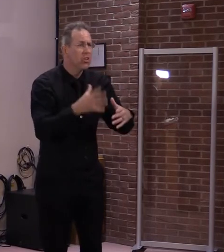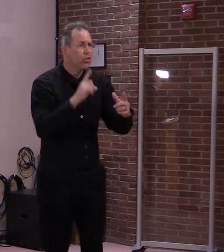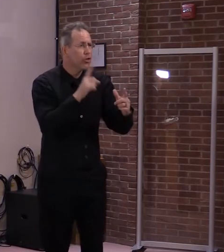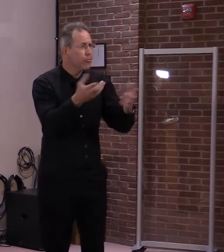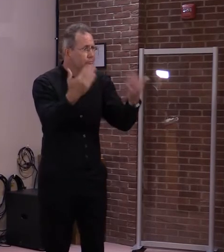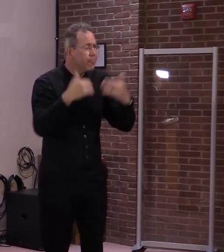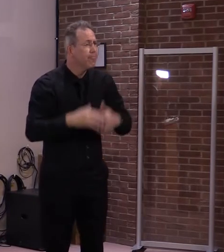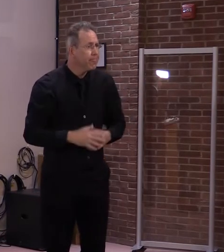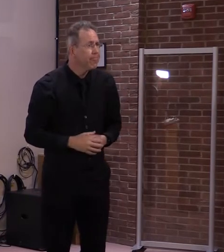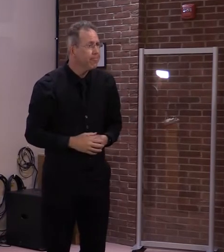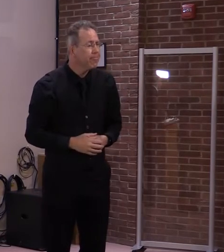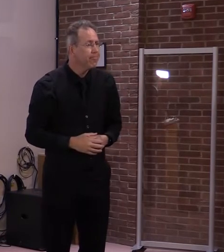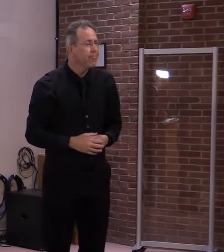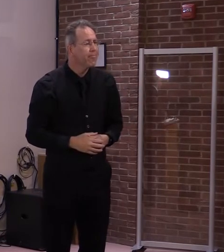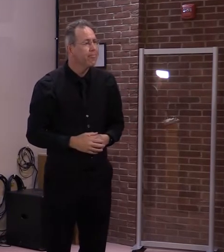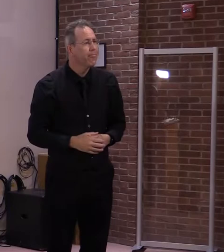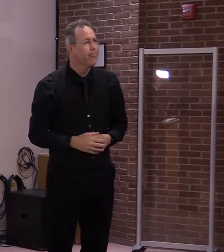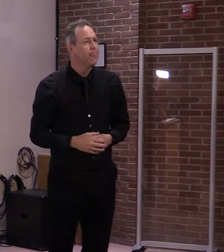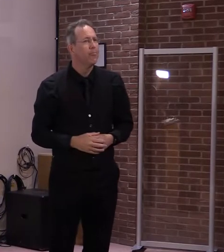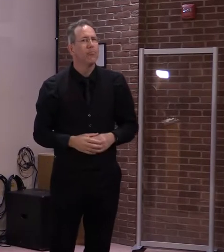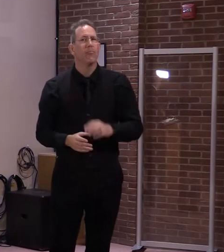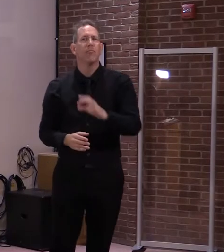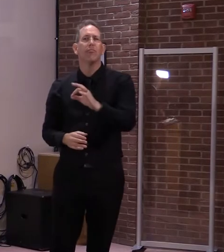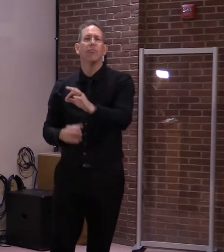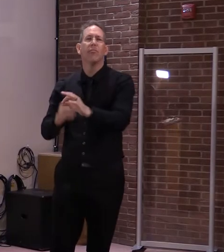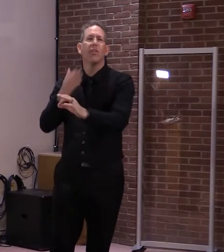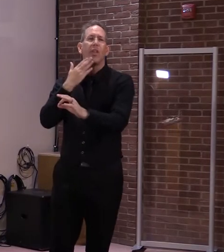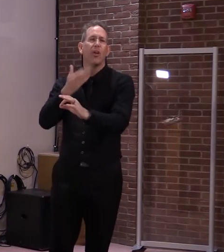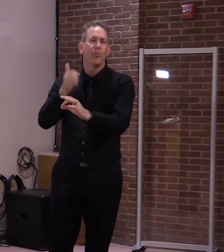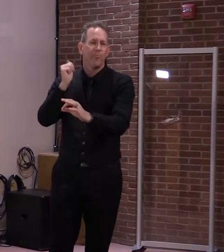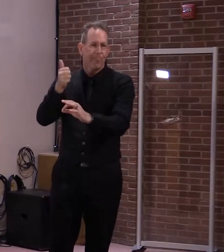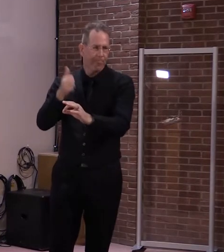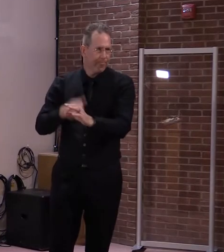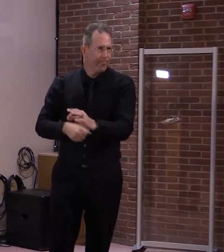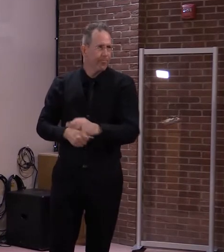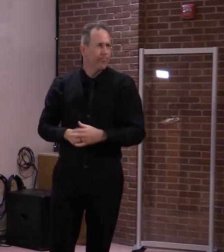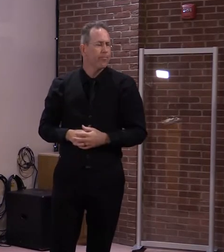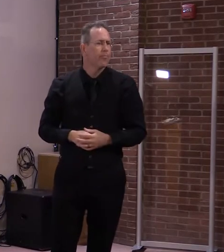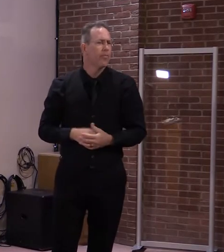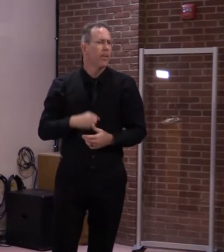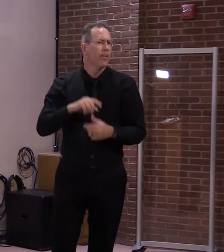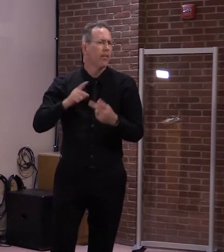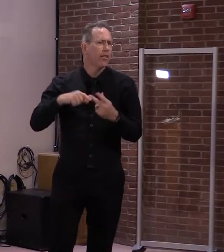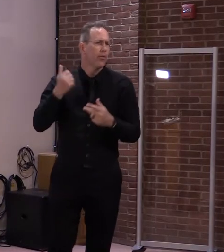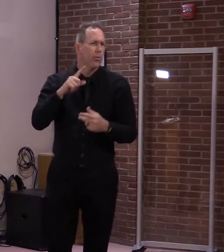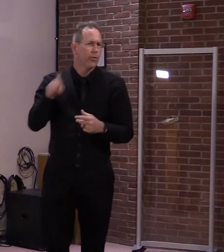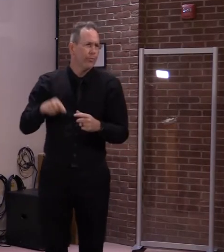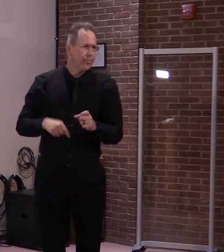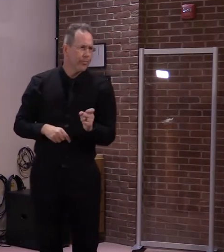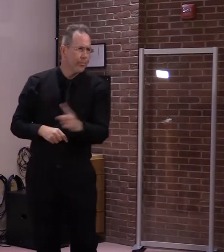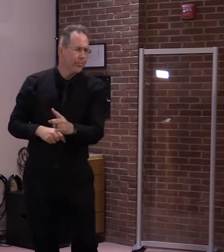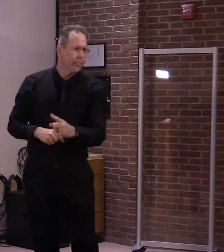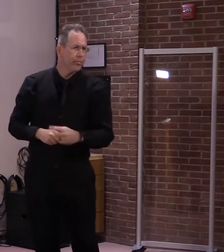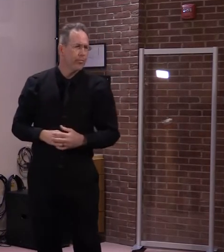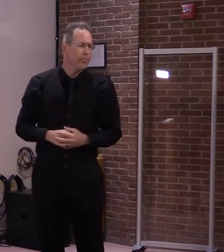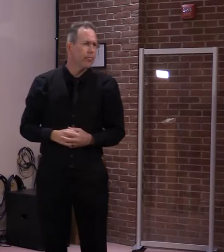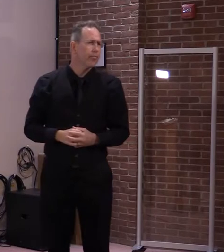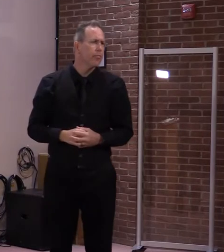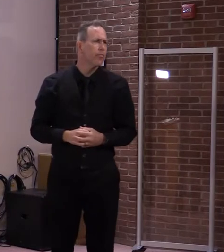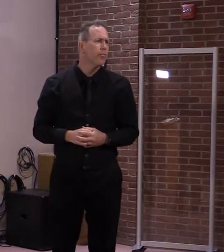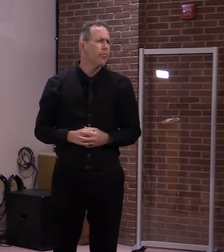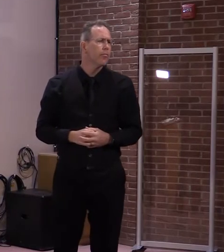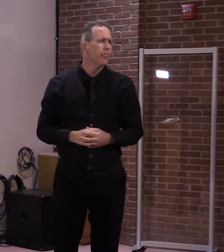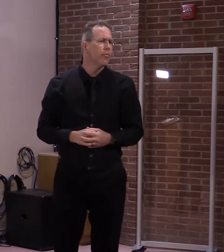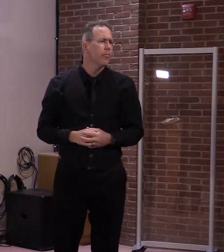All right, thank you. And then a question for Dr. Levine, you had mentioned at the top of the briefing that there were 3% of